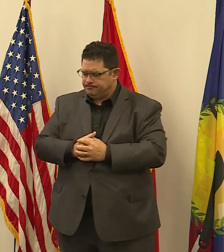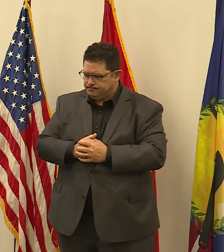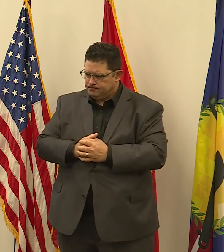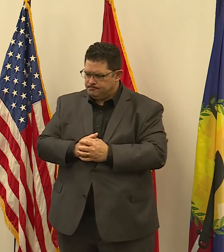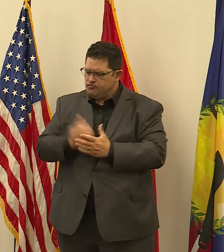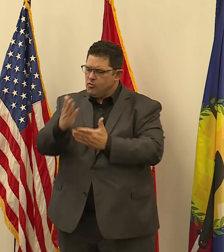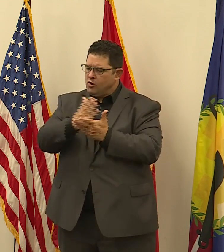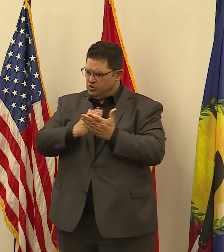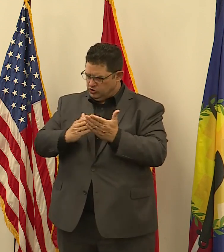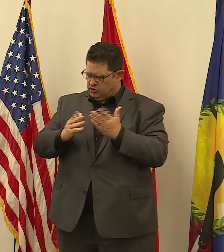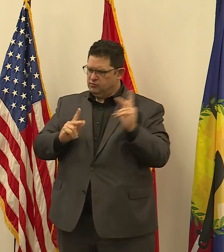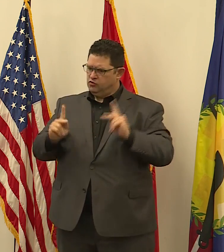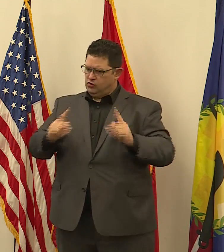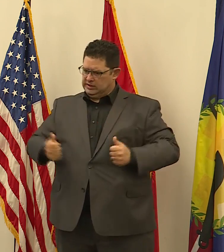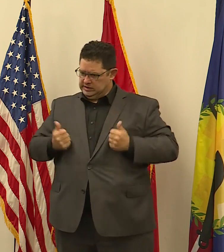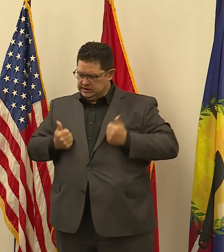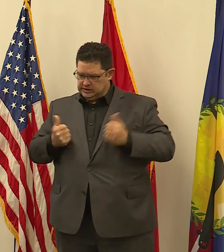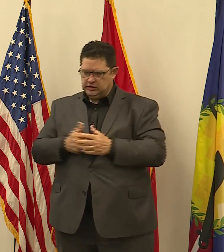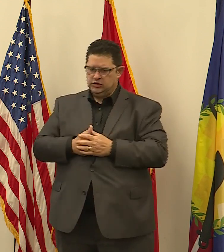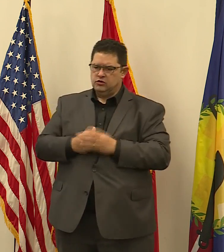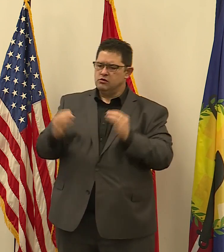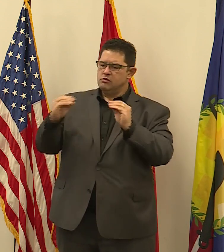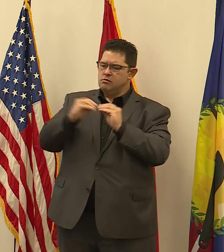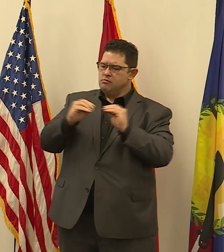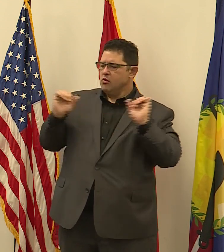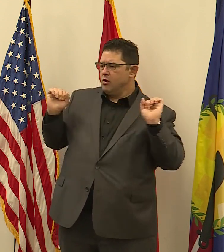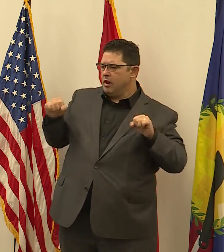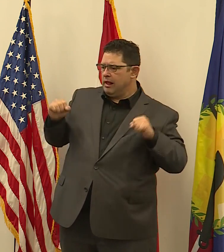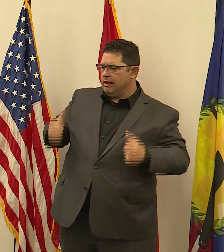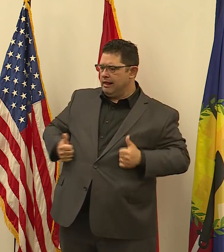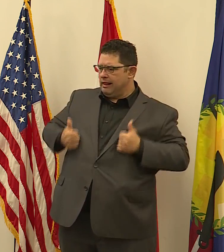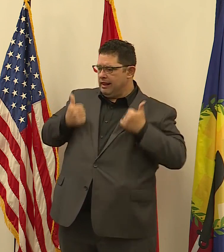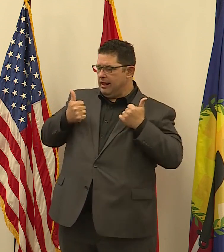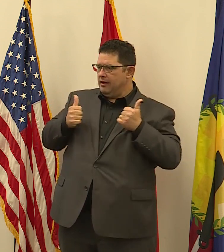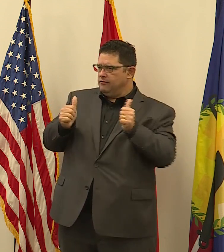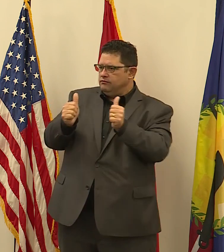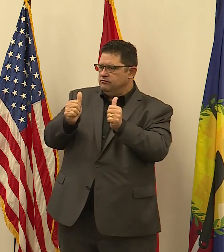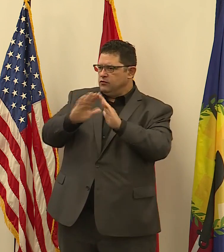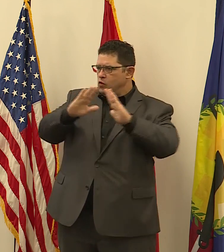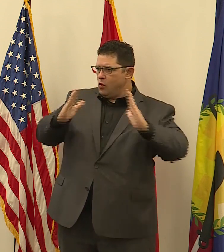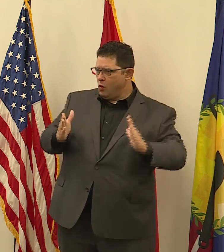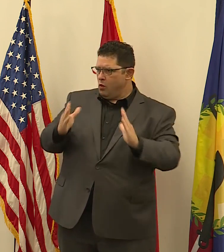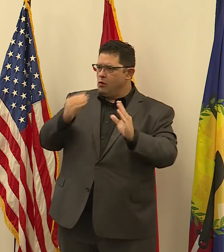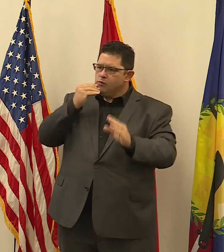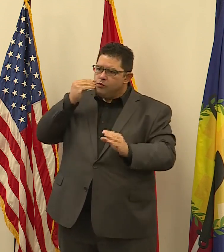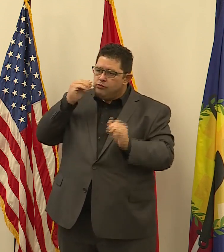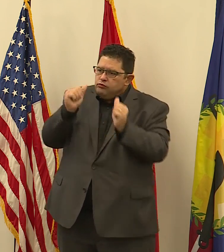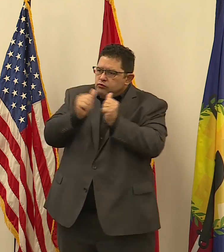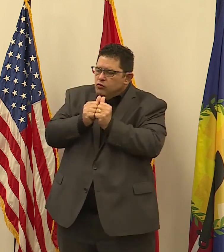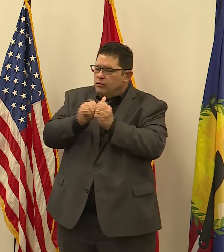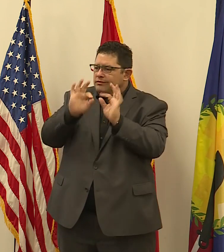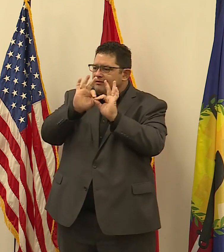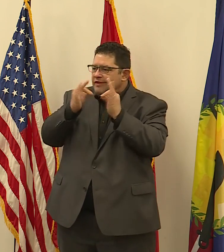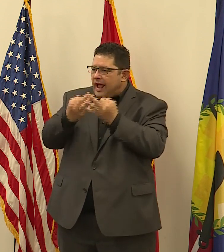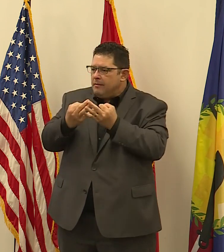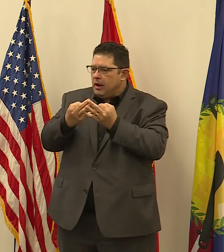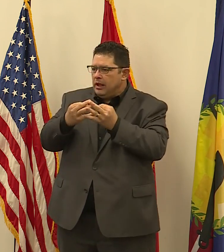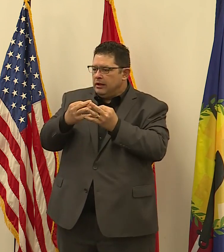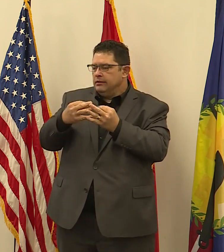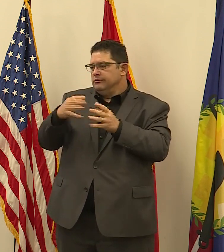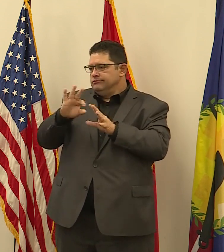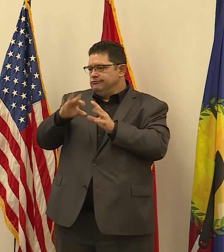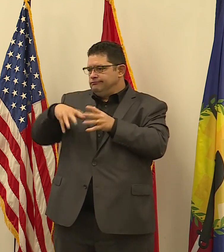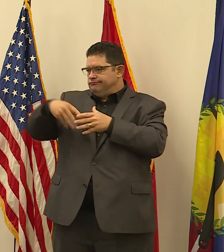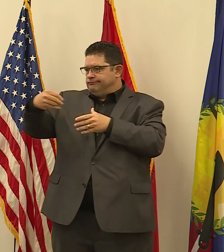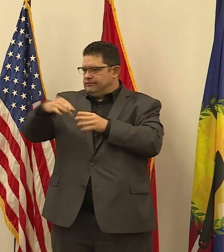residents are more likely to live in homes with their family members or extended families in closer quarters. And this makes